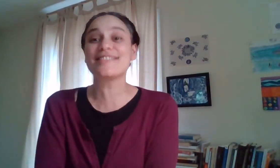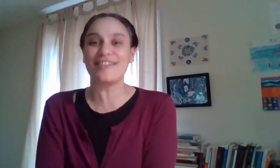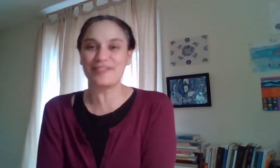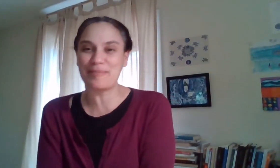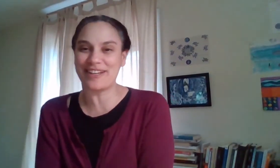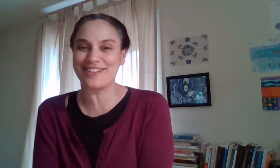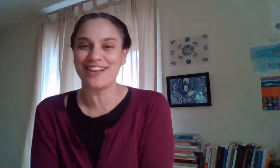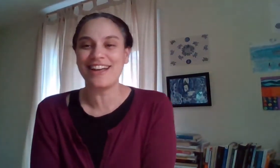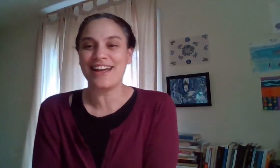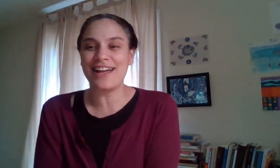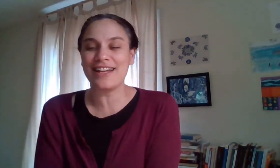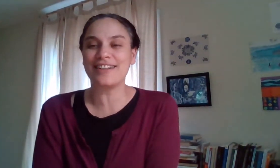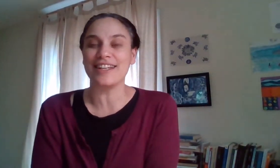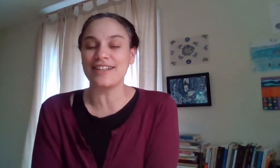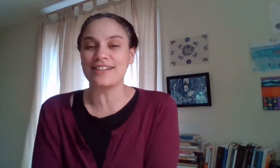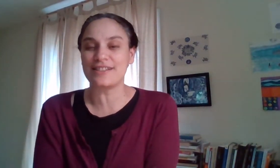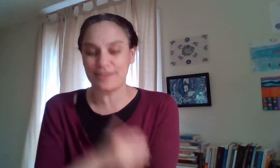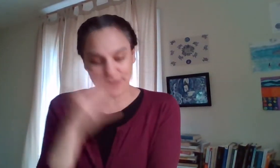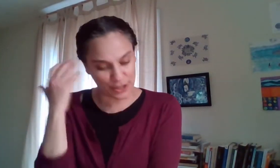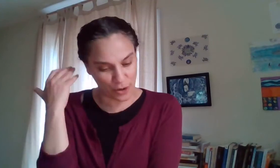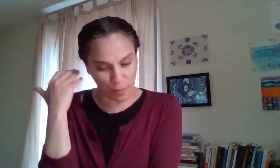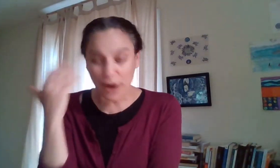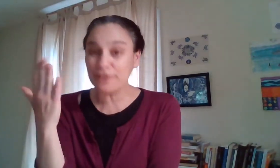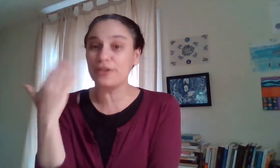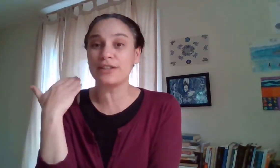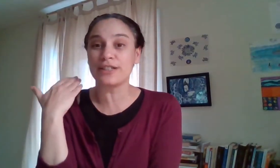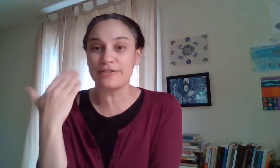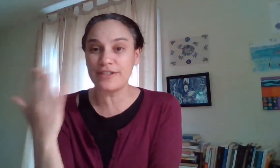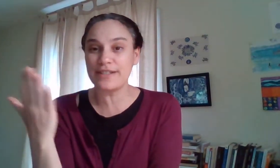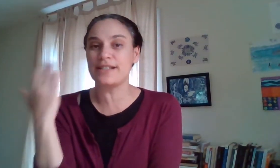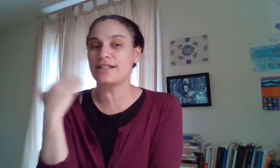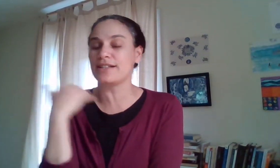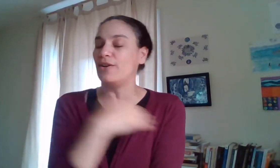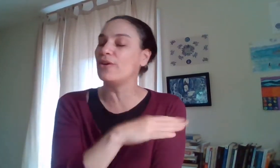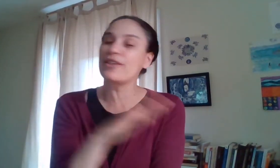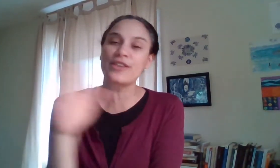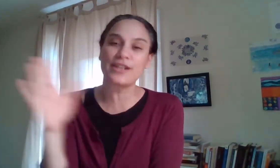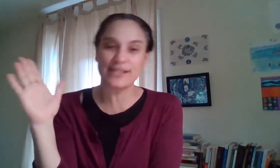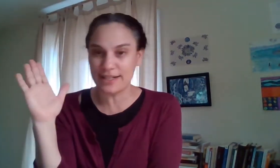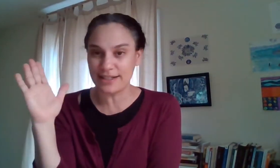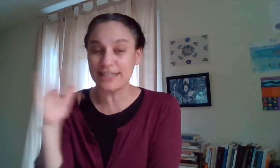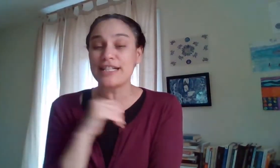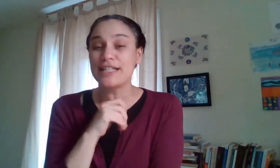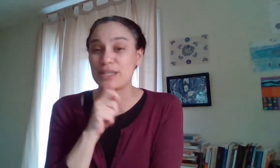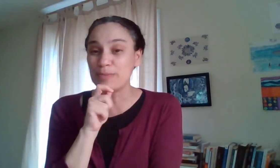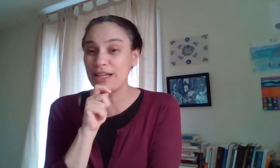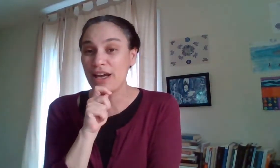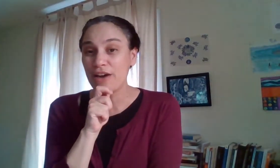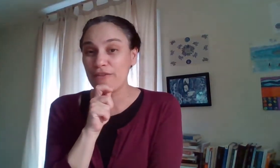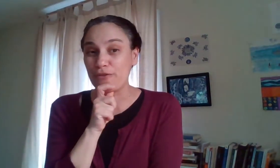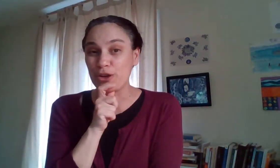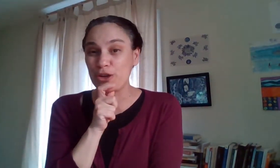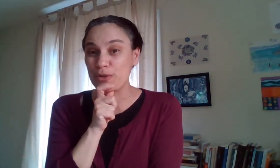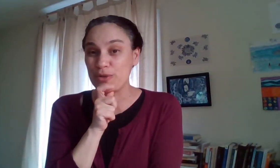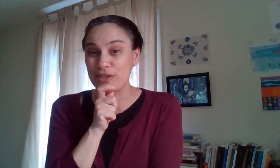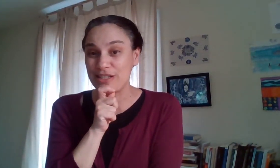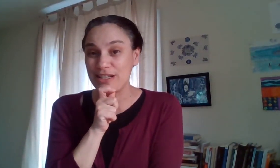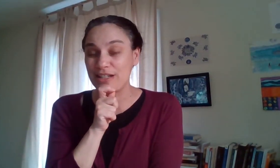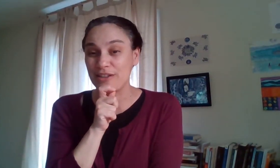off the page and is you know powerful and convincing and all the things that it needs to be for you to succeed and